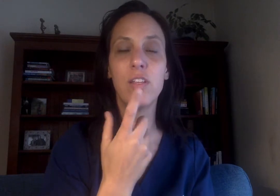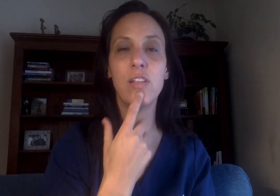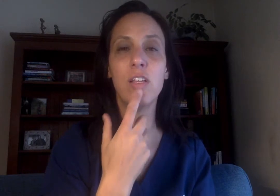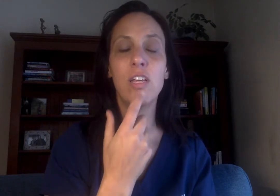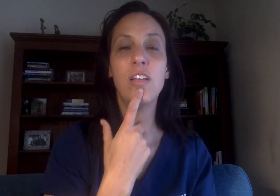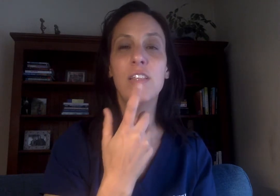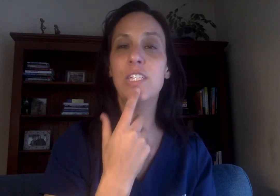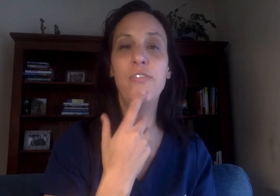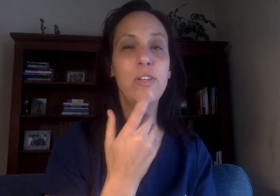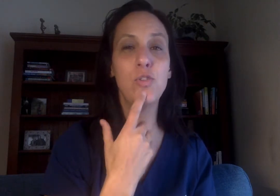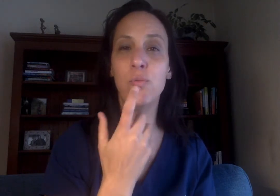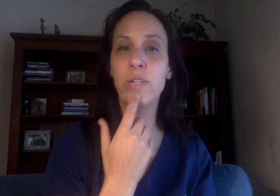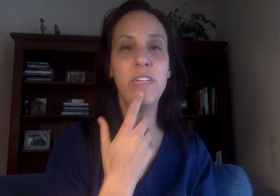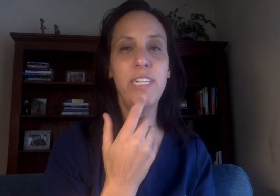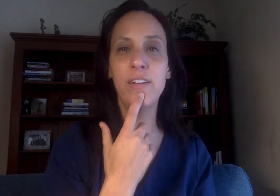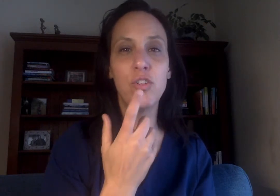This feels really dangerous.